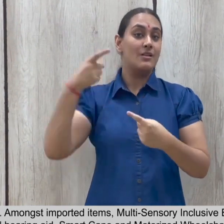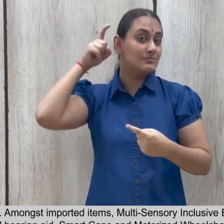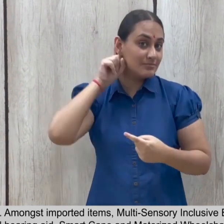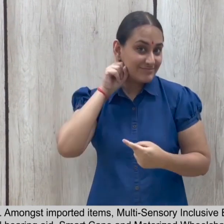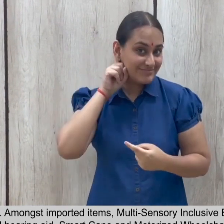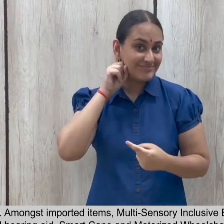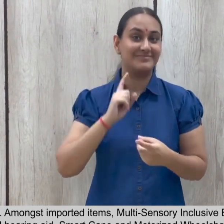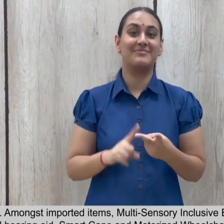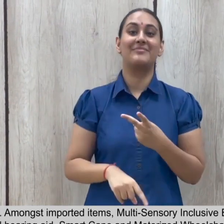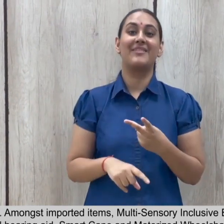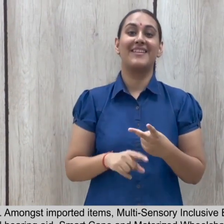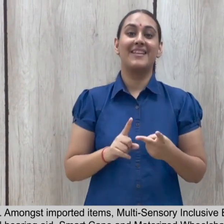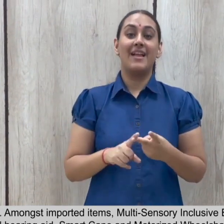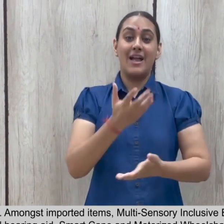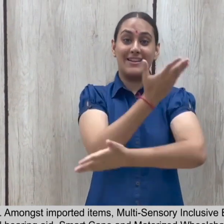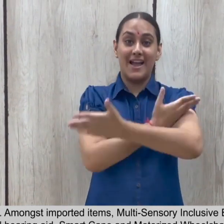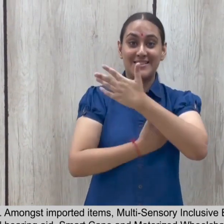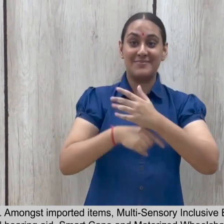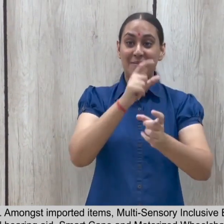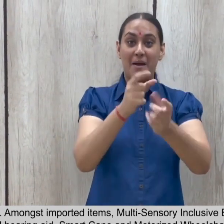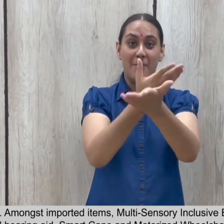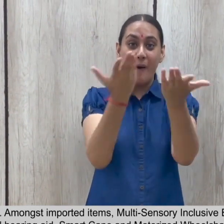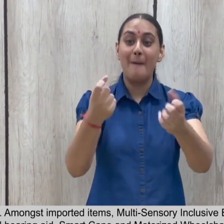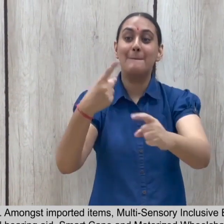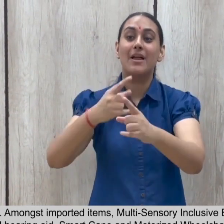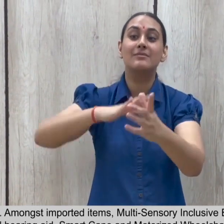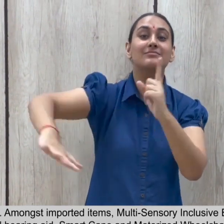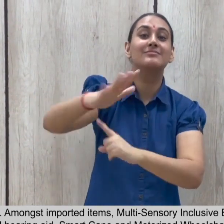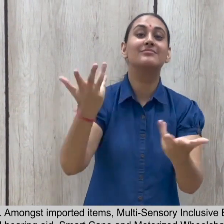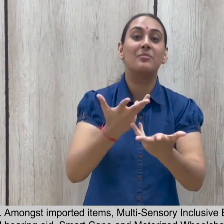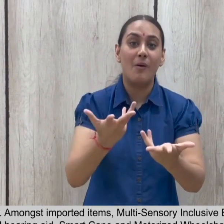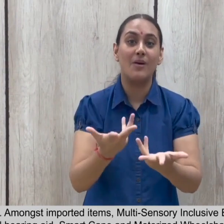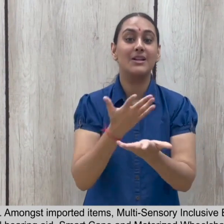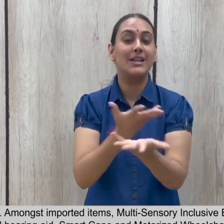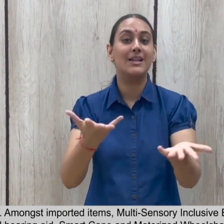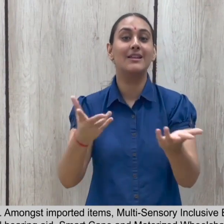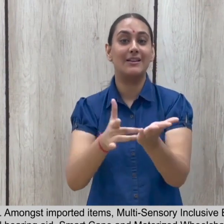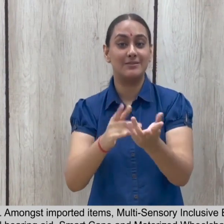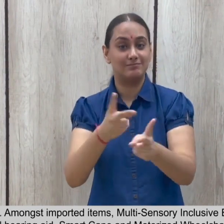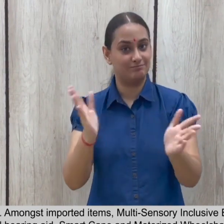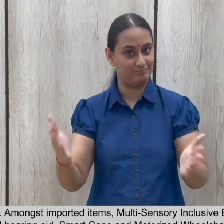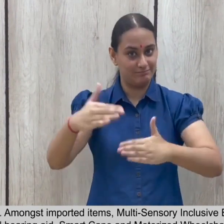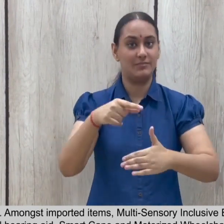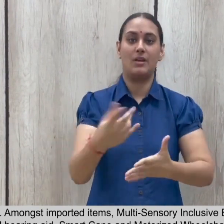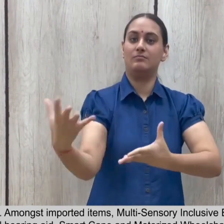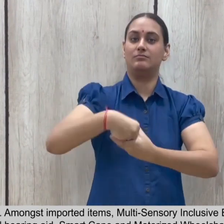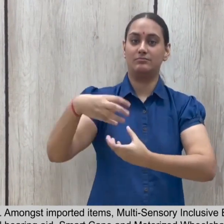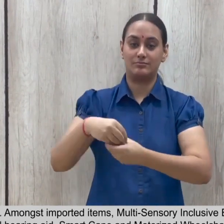the multi-sensory inclusive education kit and behind-the-ear